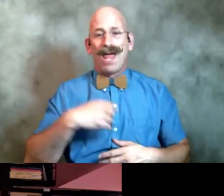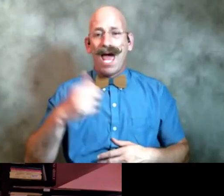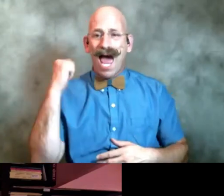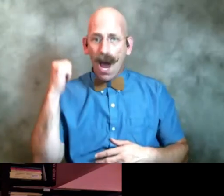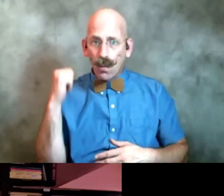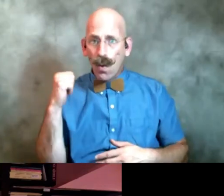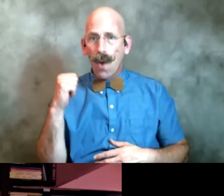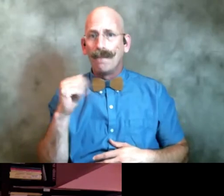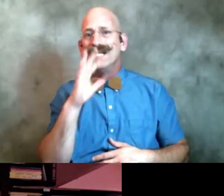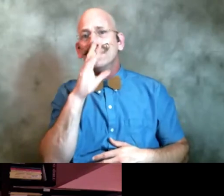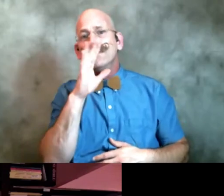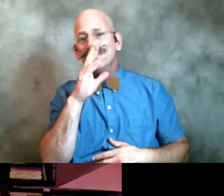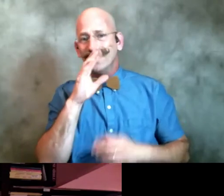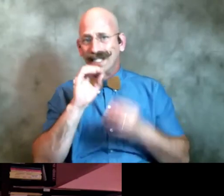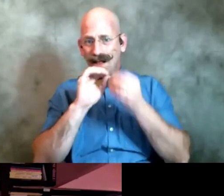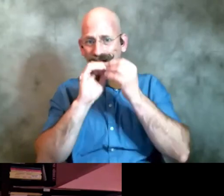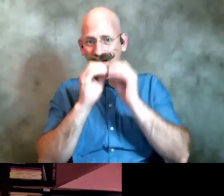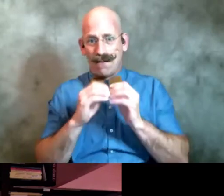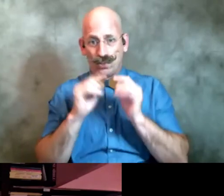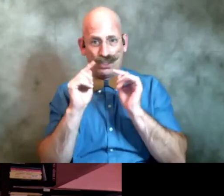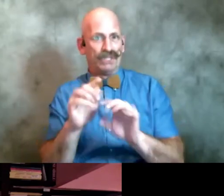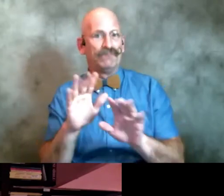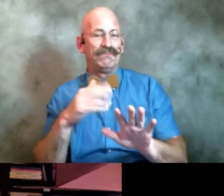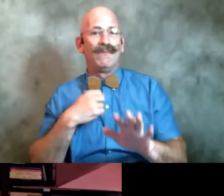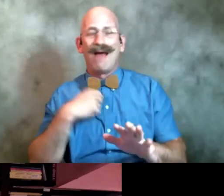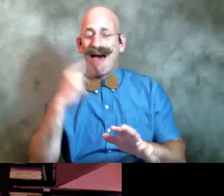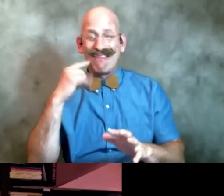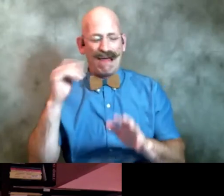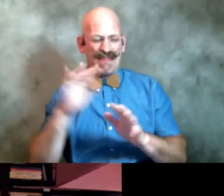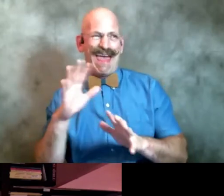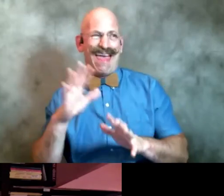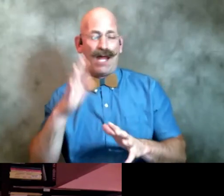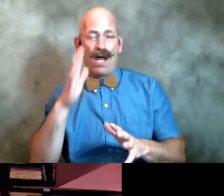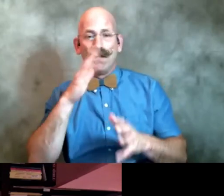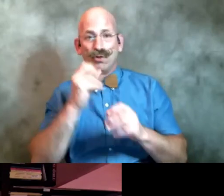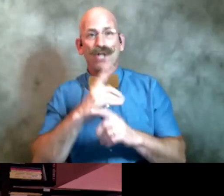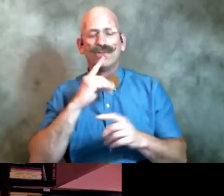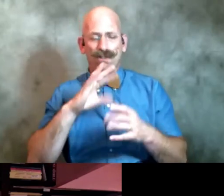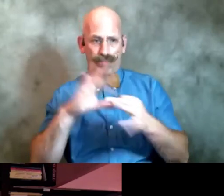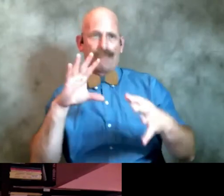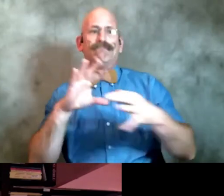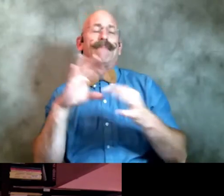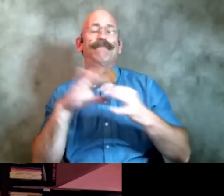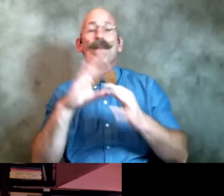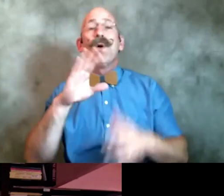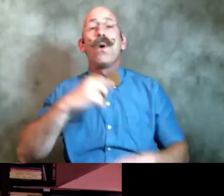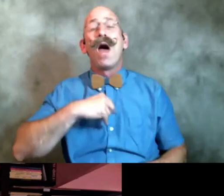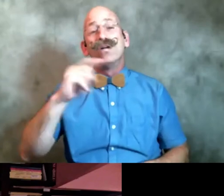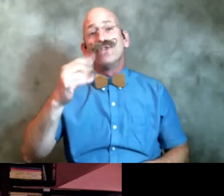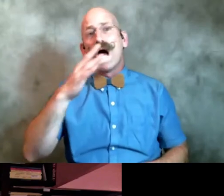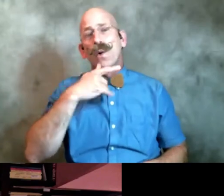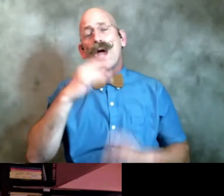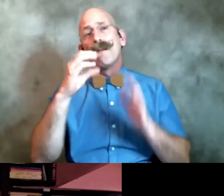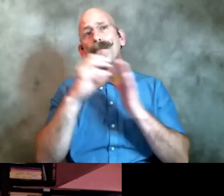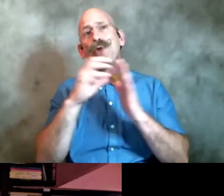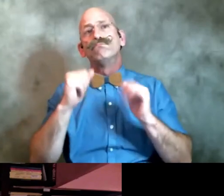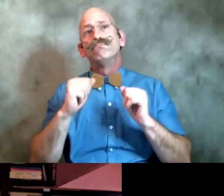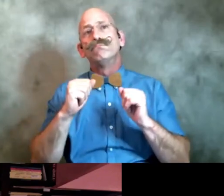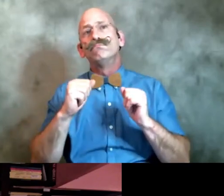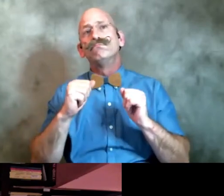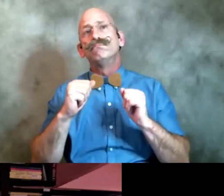read the number like it i think it drops you out of the poem so i'm just going to pause in between sections